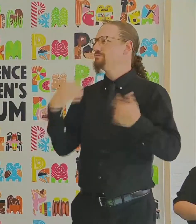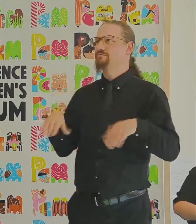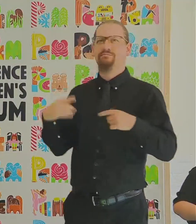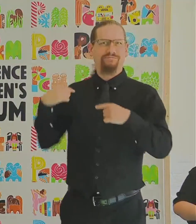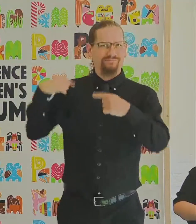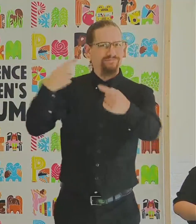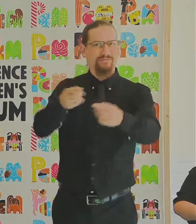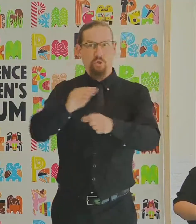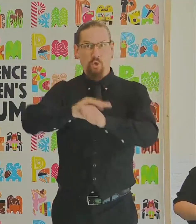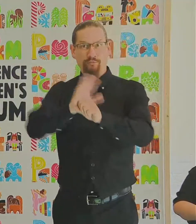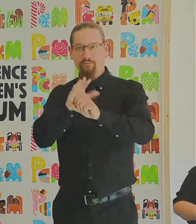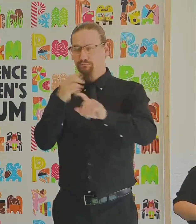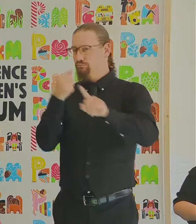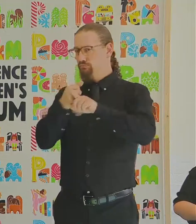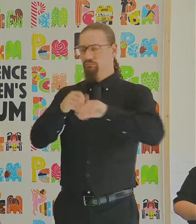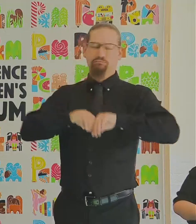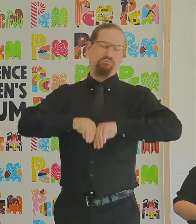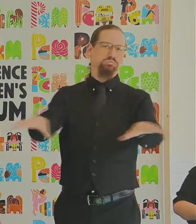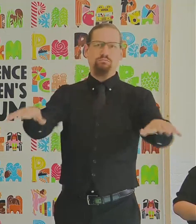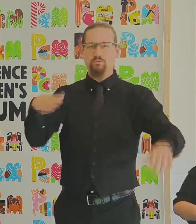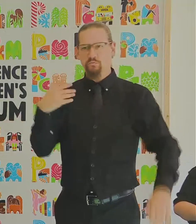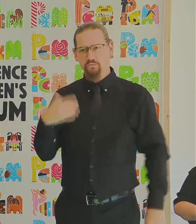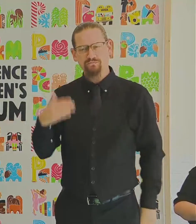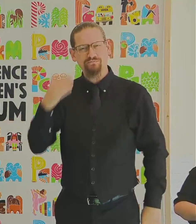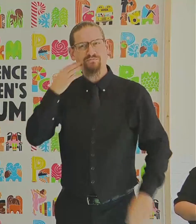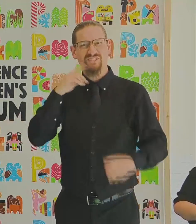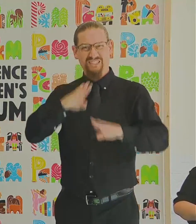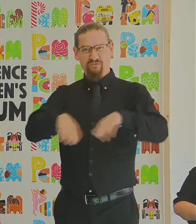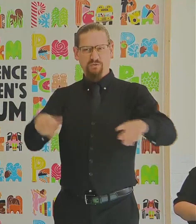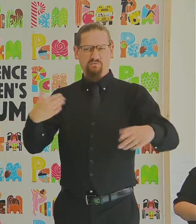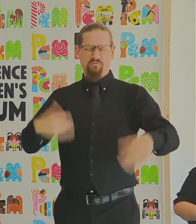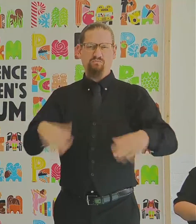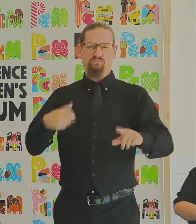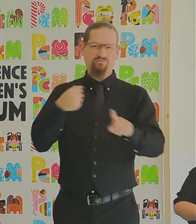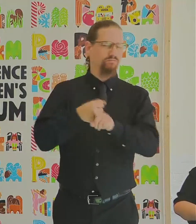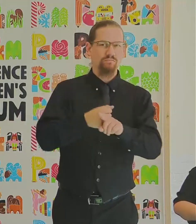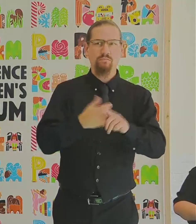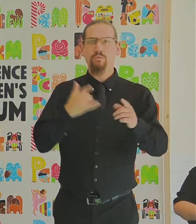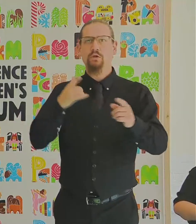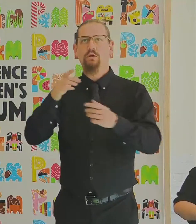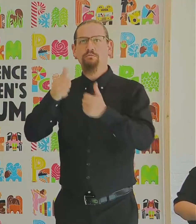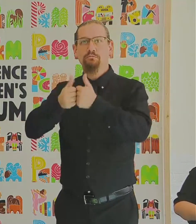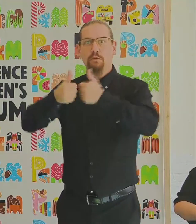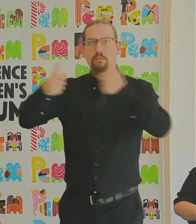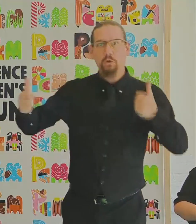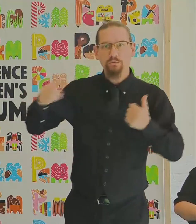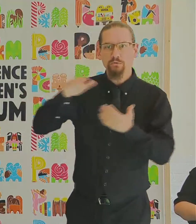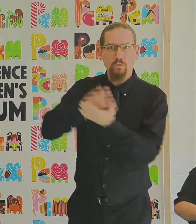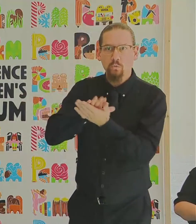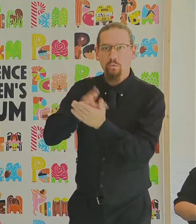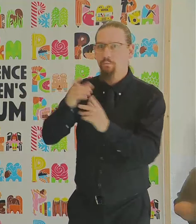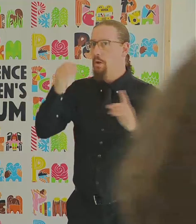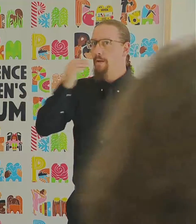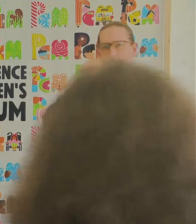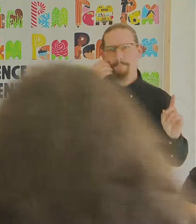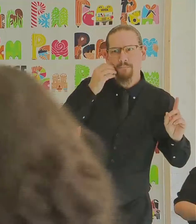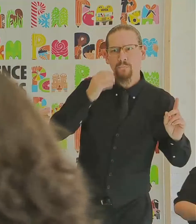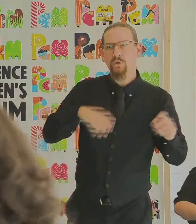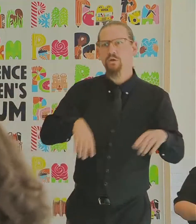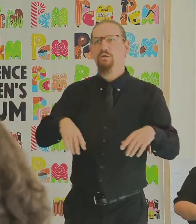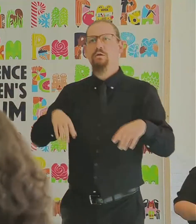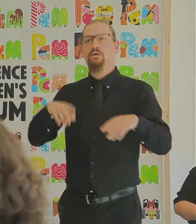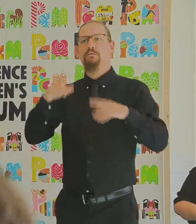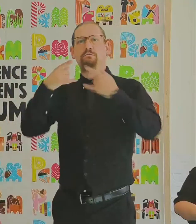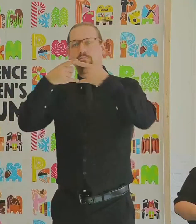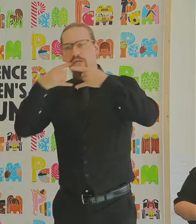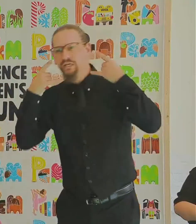adapting to hybrid learning and new rules for recess and eating lunch in school, staying in pods, and wearing masks wherever they